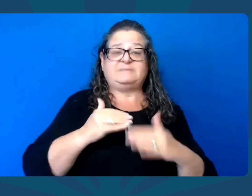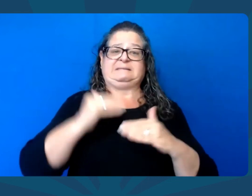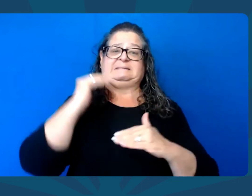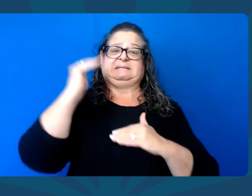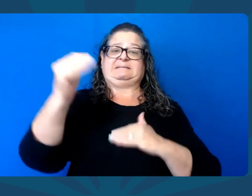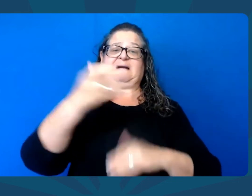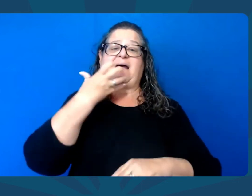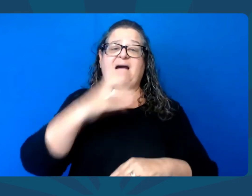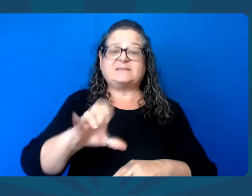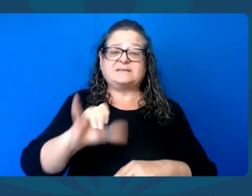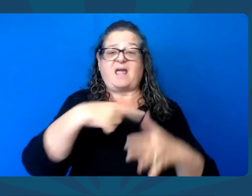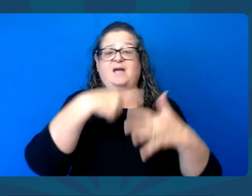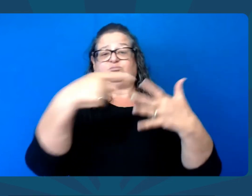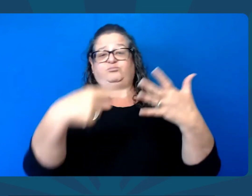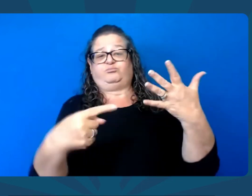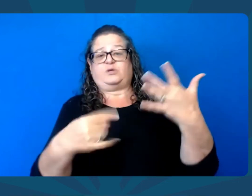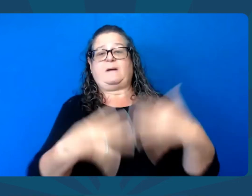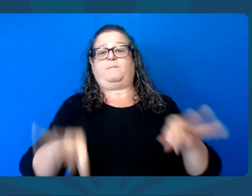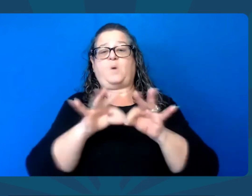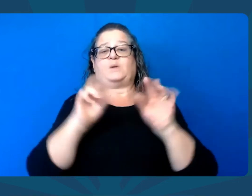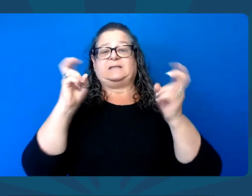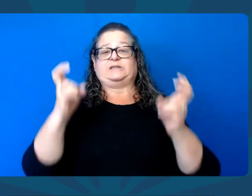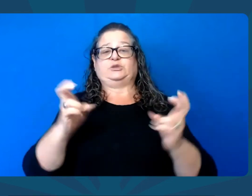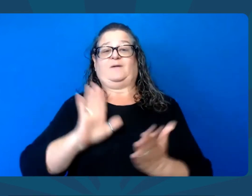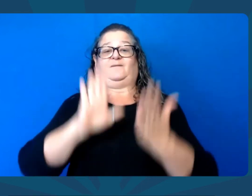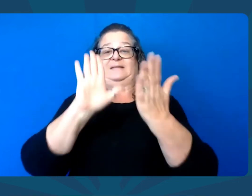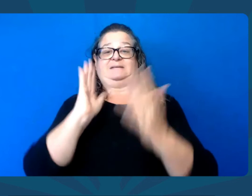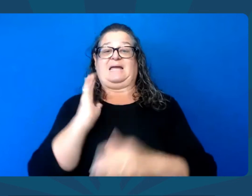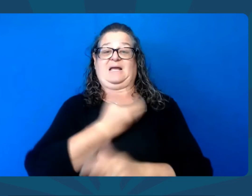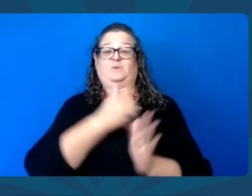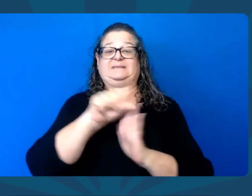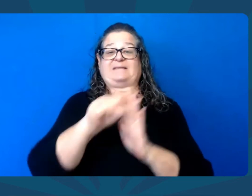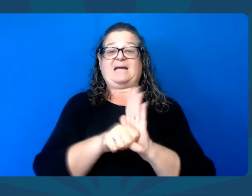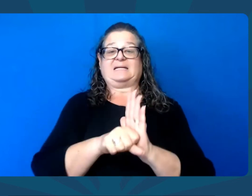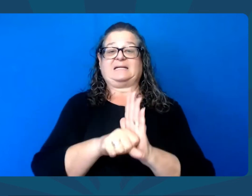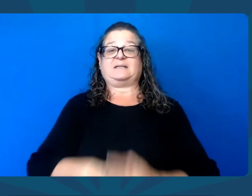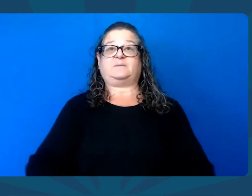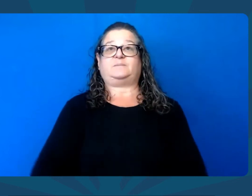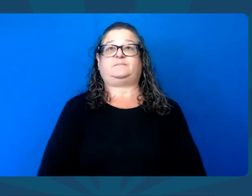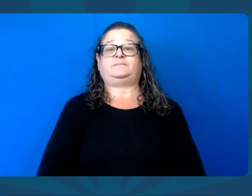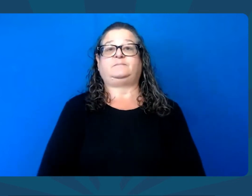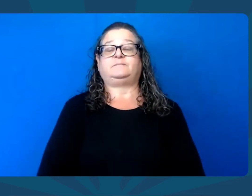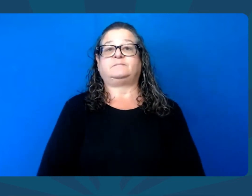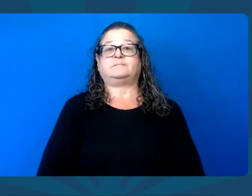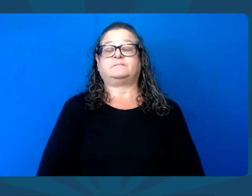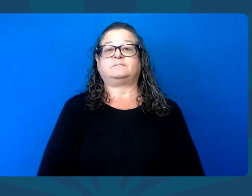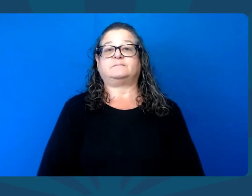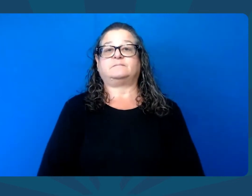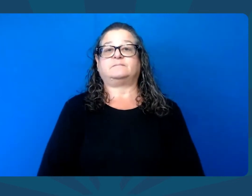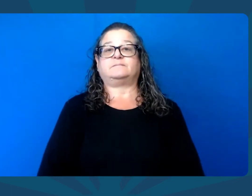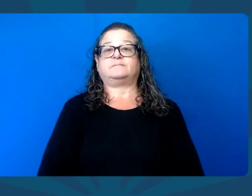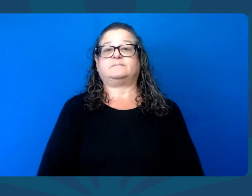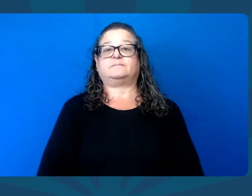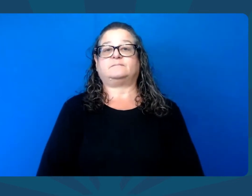and extreme heat are among the most important issues facing our state.